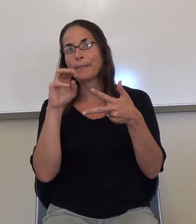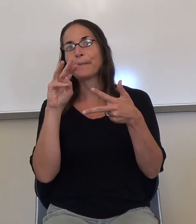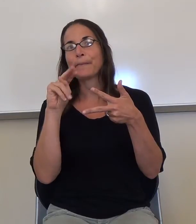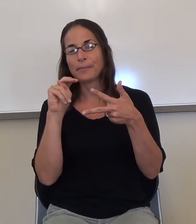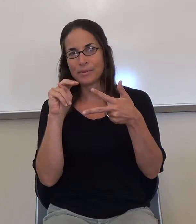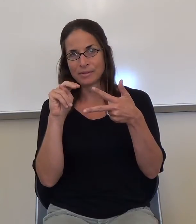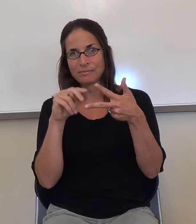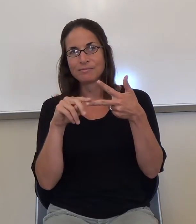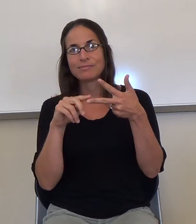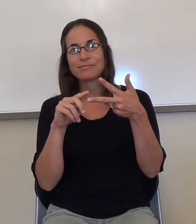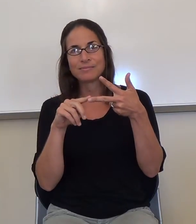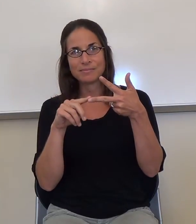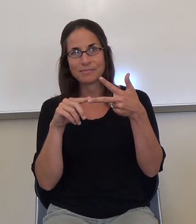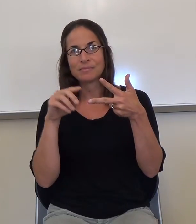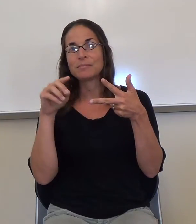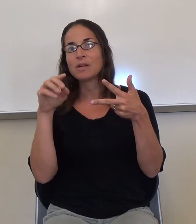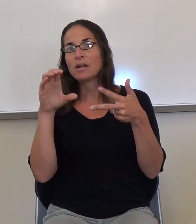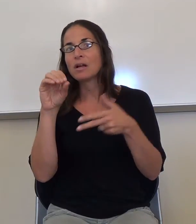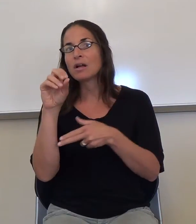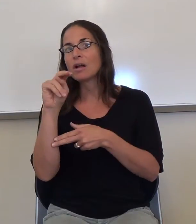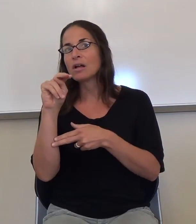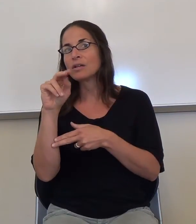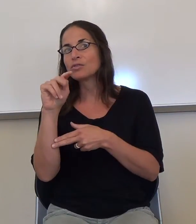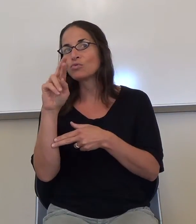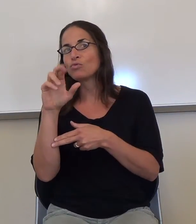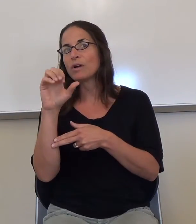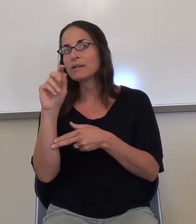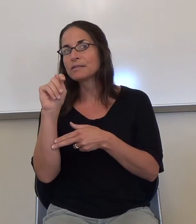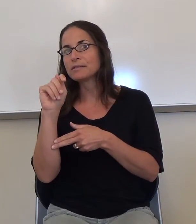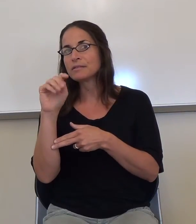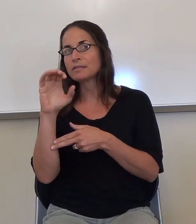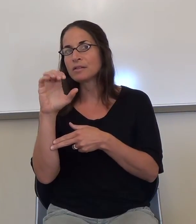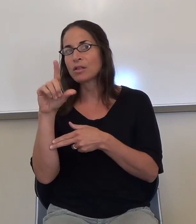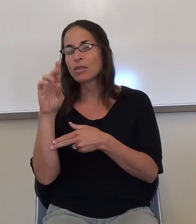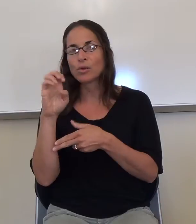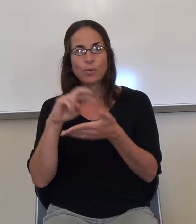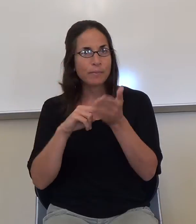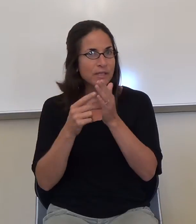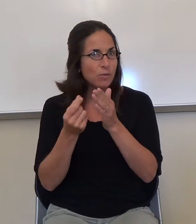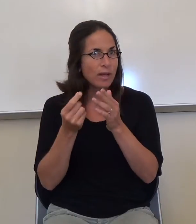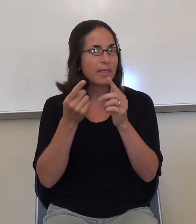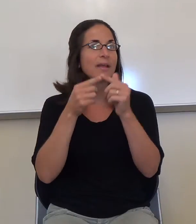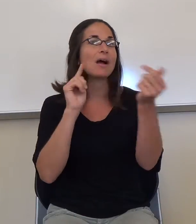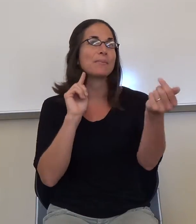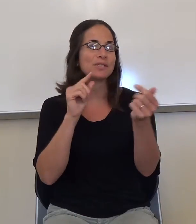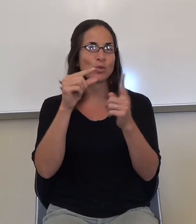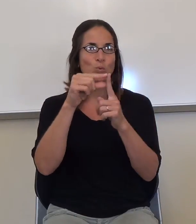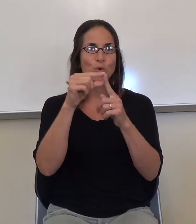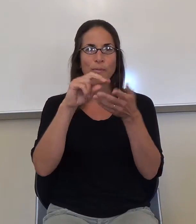Are antonyms, which mean what? Opposites. words that mean the opposite. Okay.